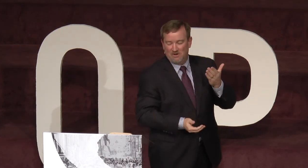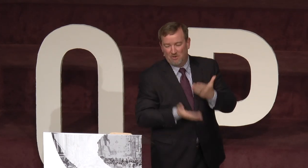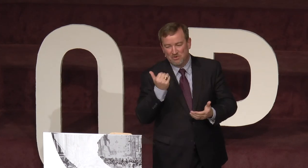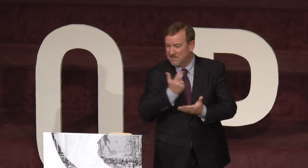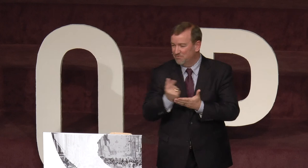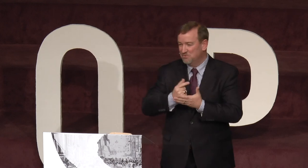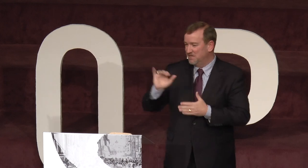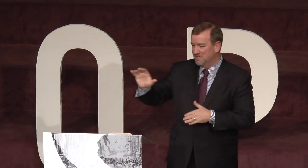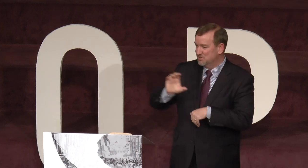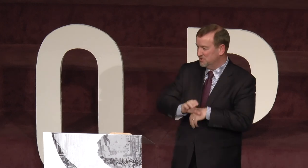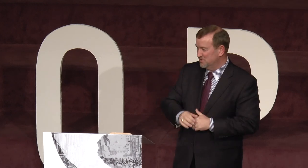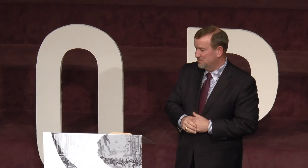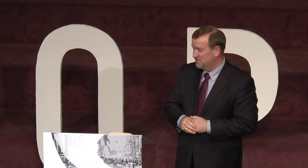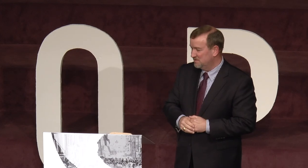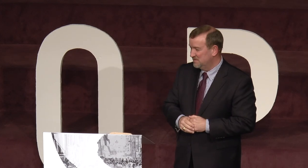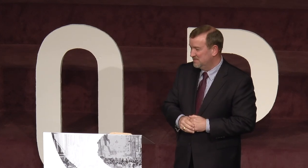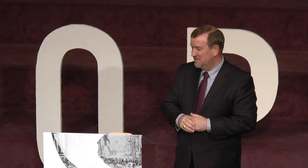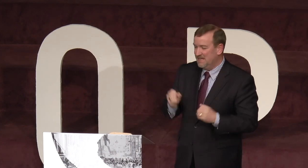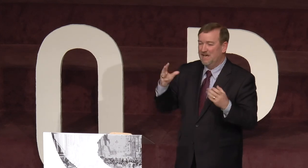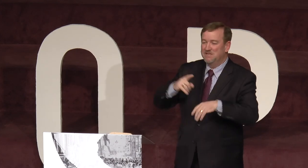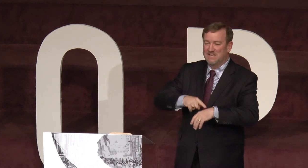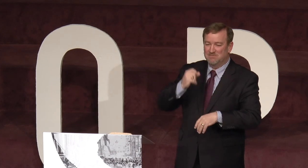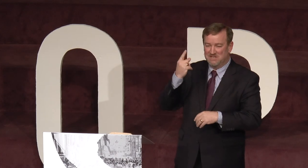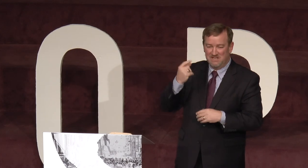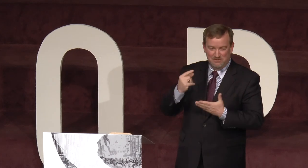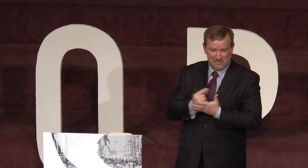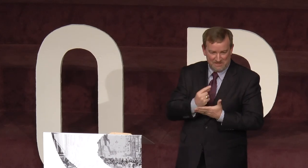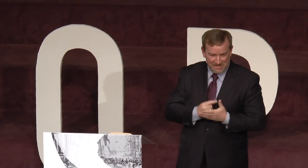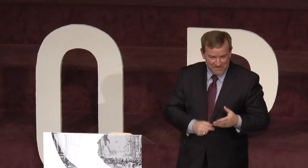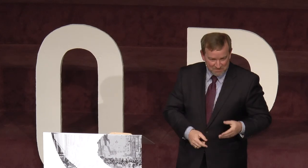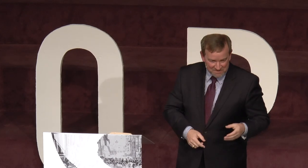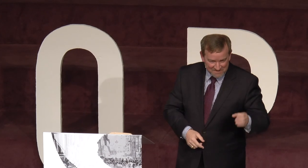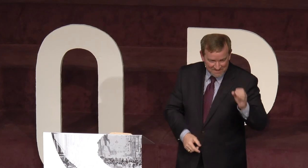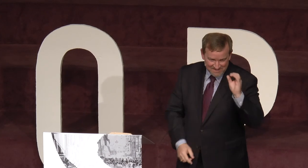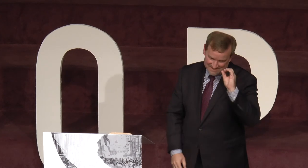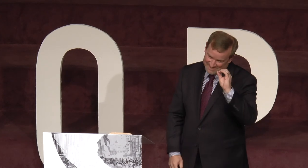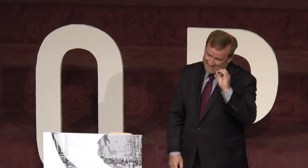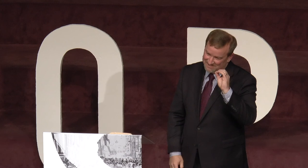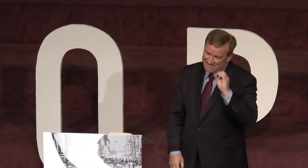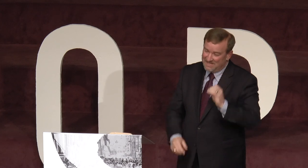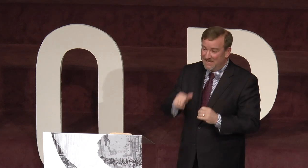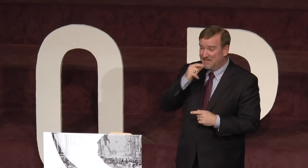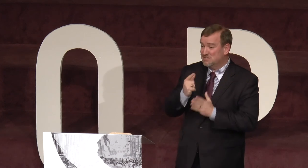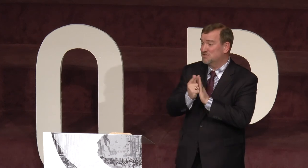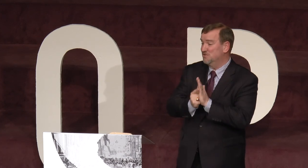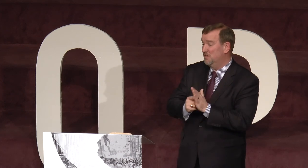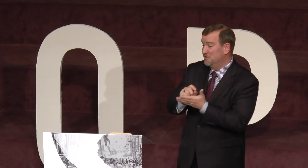almost every week in his church. And how many times did he understand the gospel? None. He had a sister-in-law who